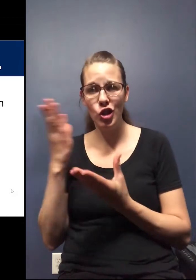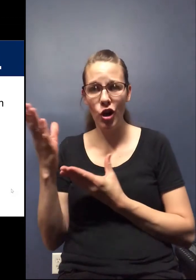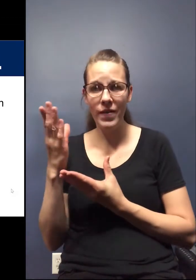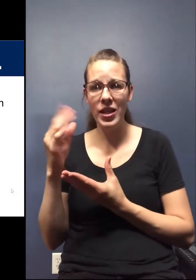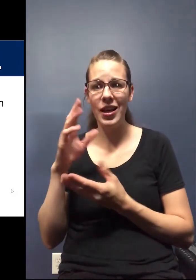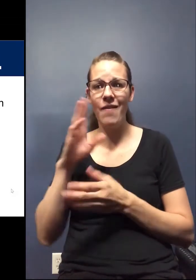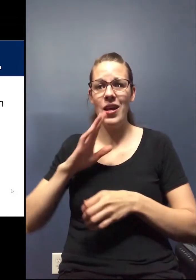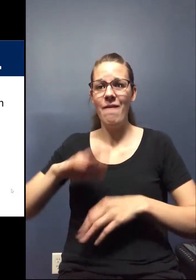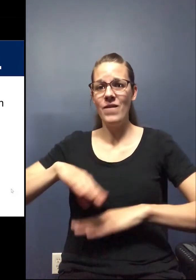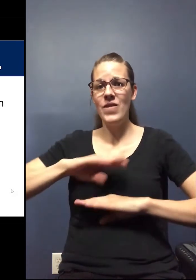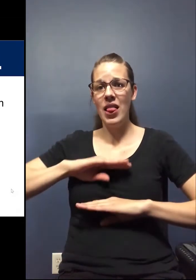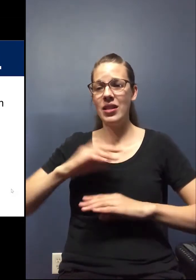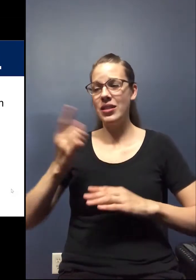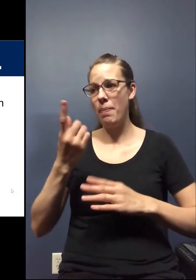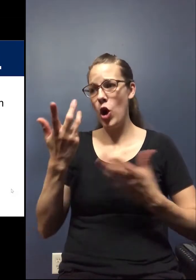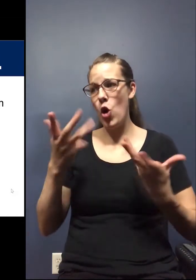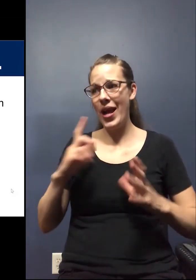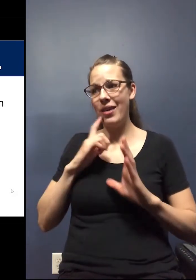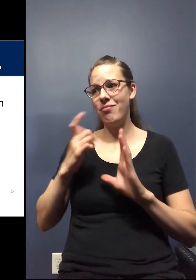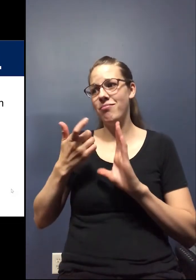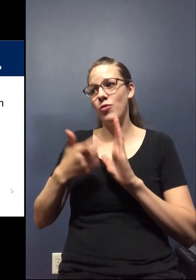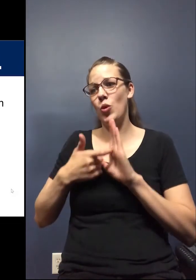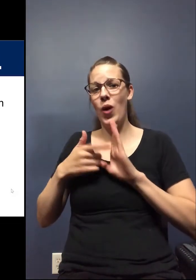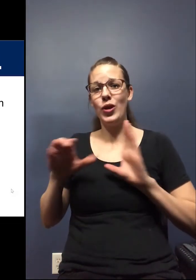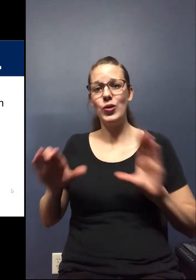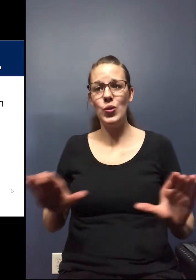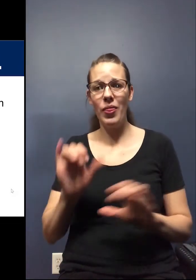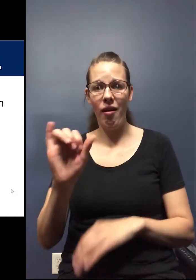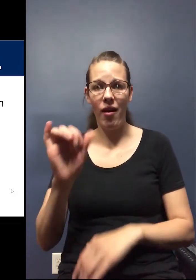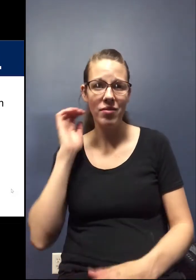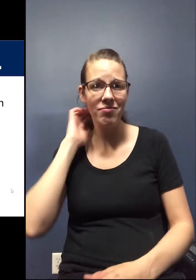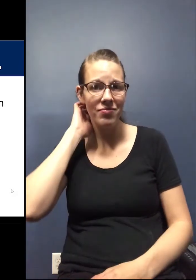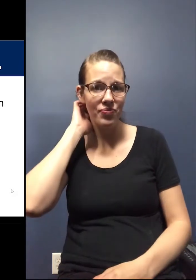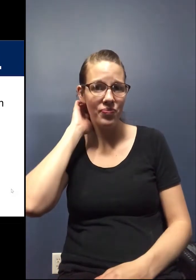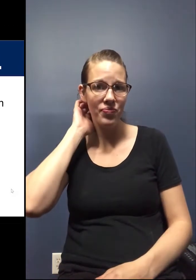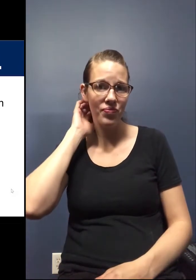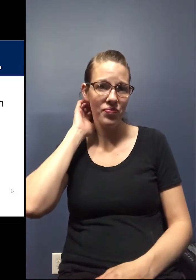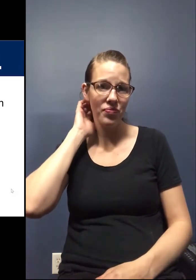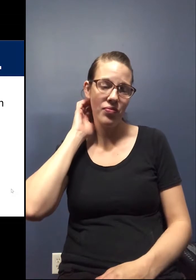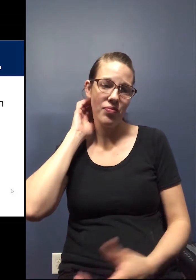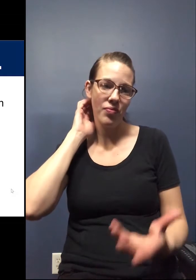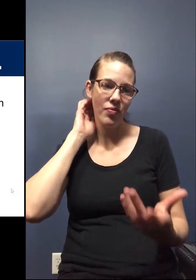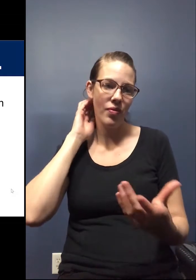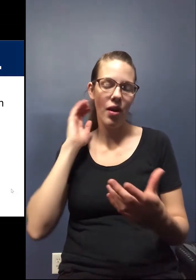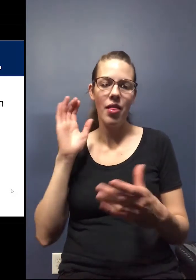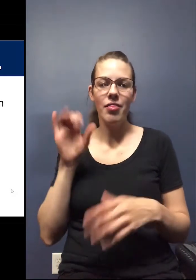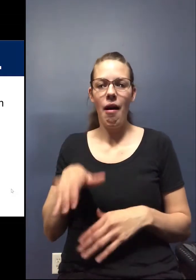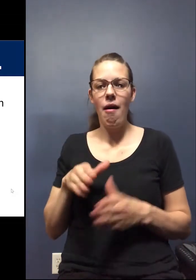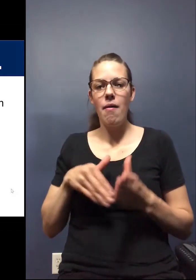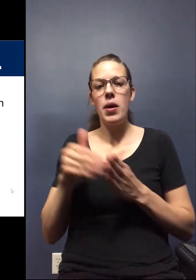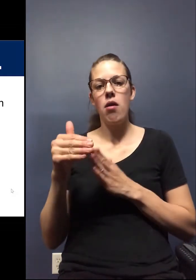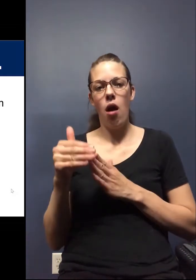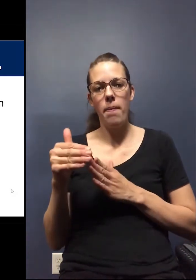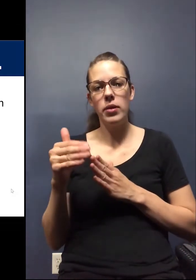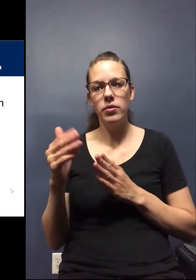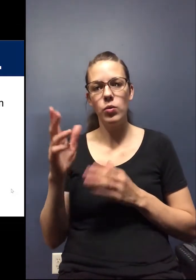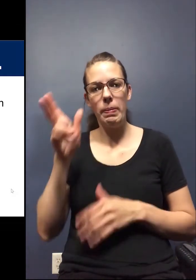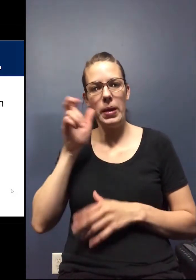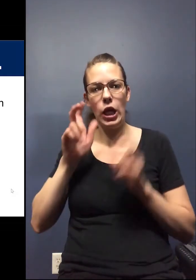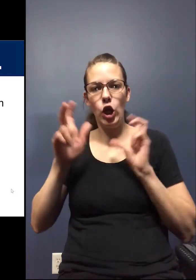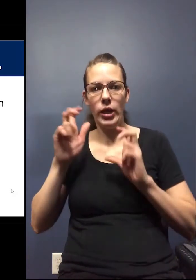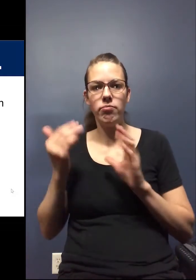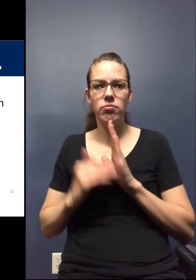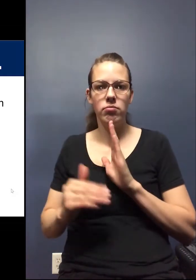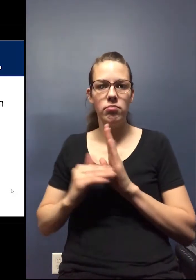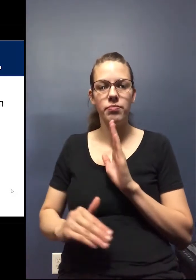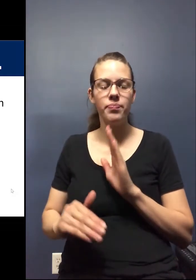servicing and fulfilling something that I'm already obligated to. So, but that's just been a, a kind of a common one that we've been hearing.